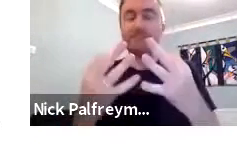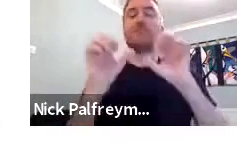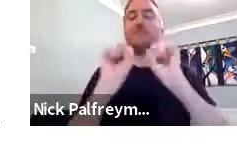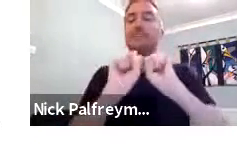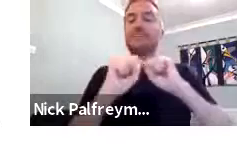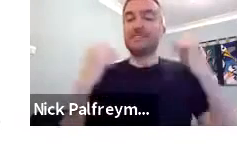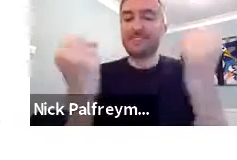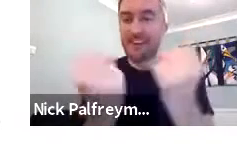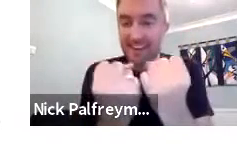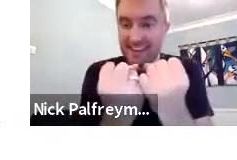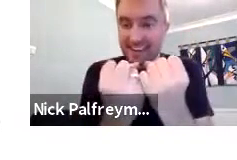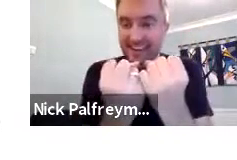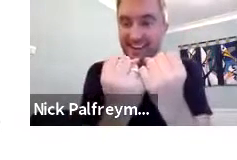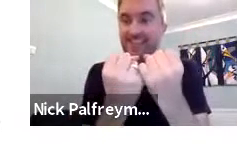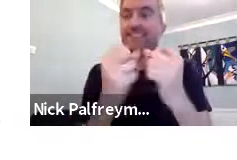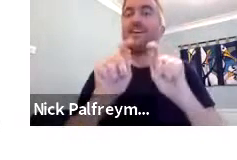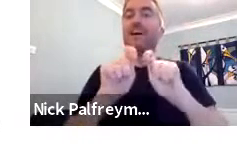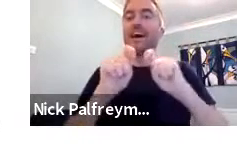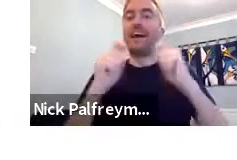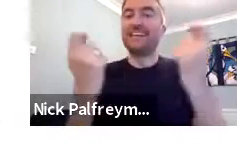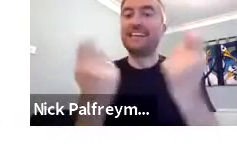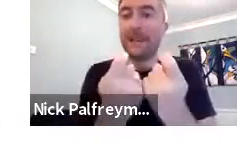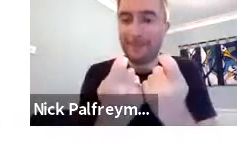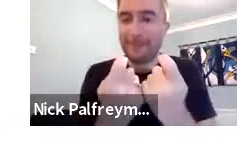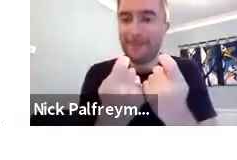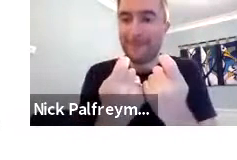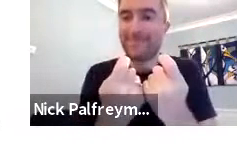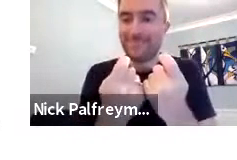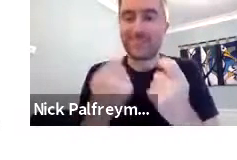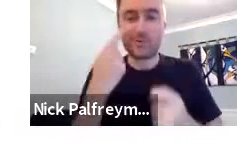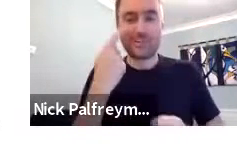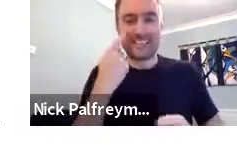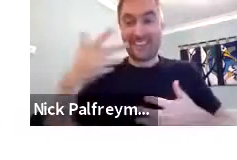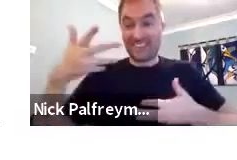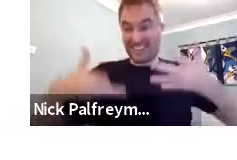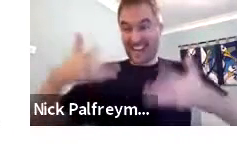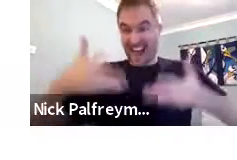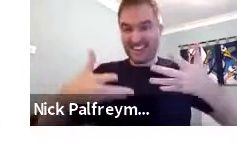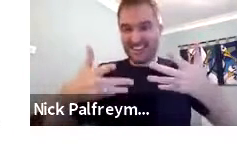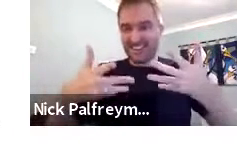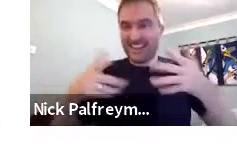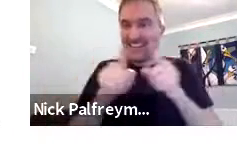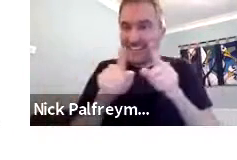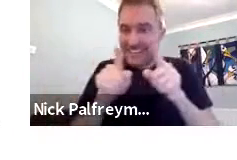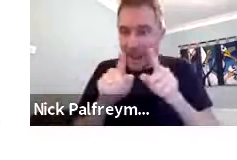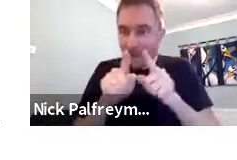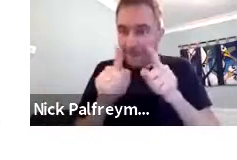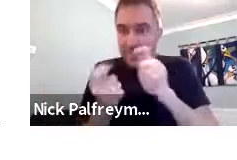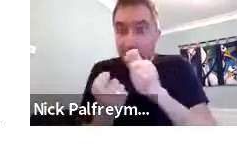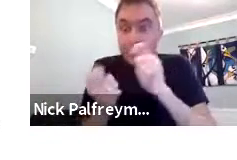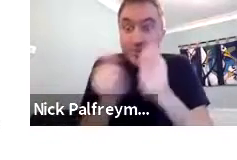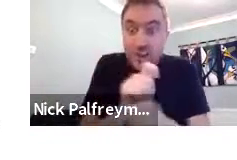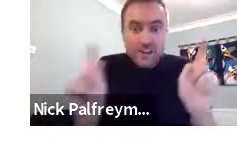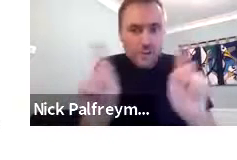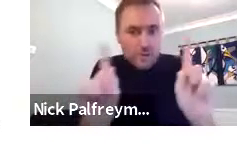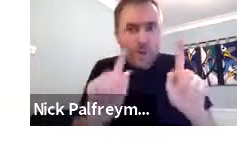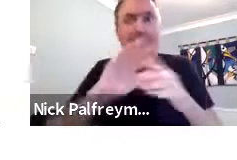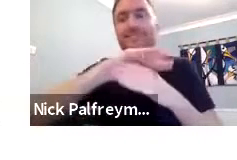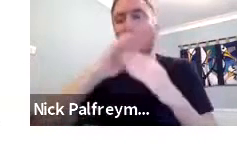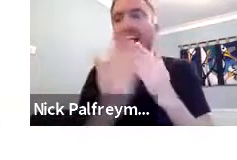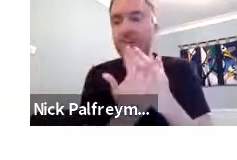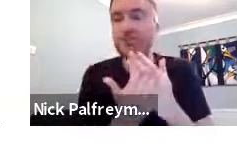So, you can see family, society and team. So, can see that's all through